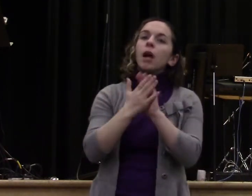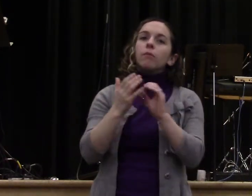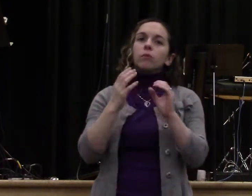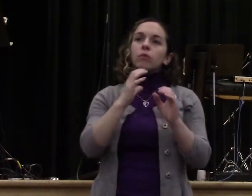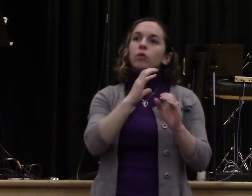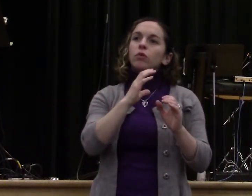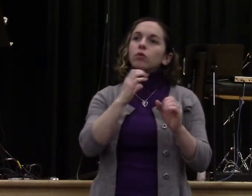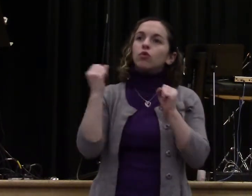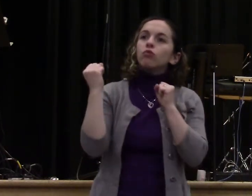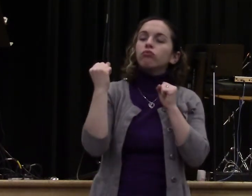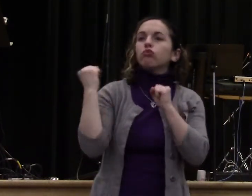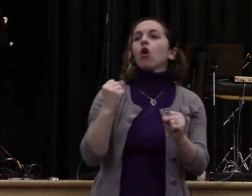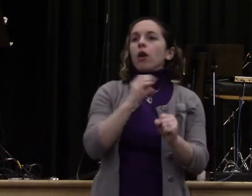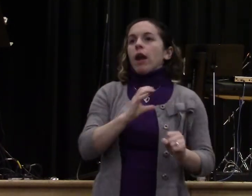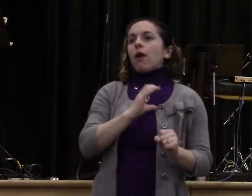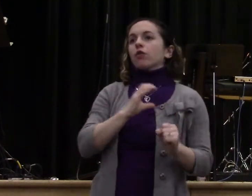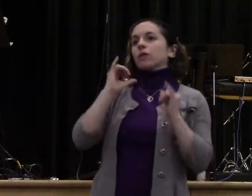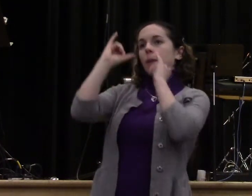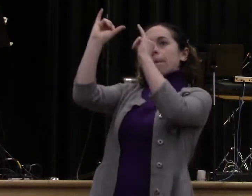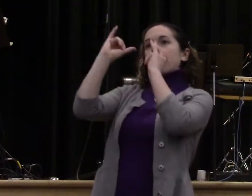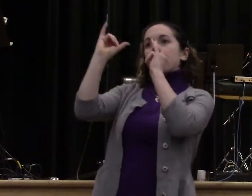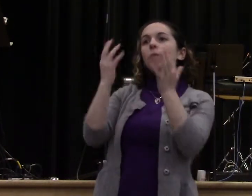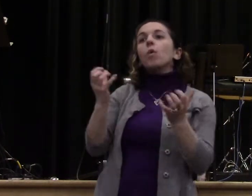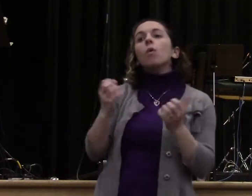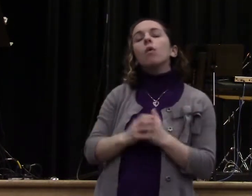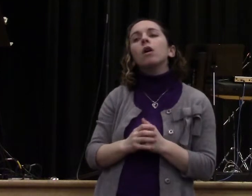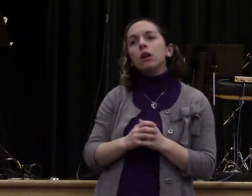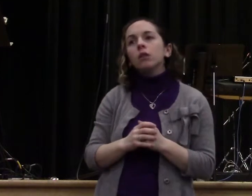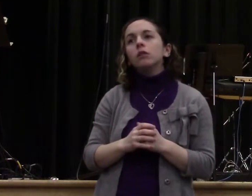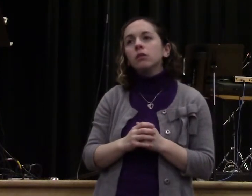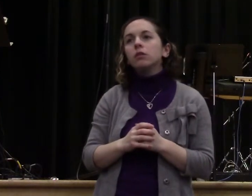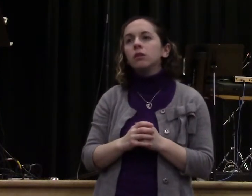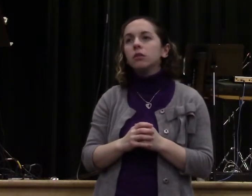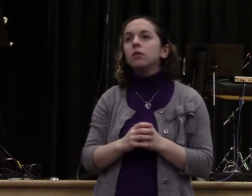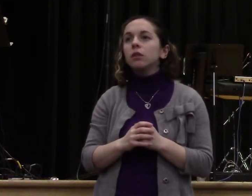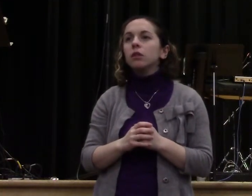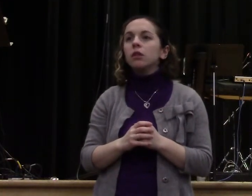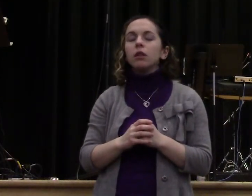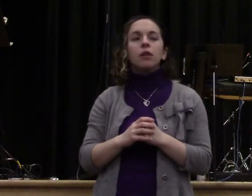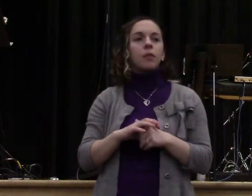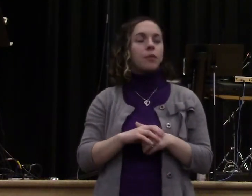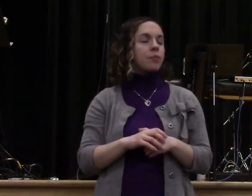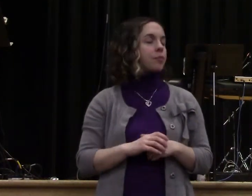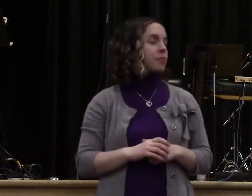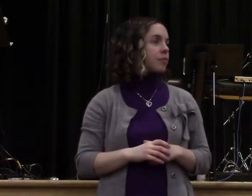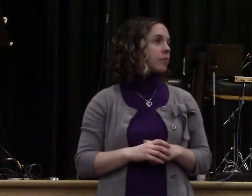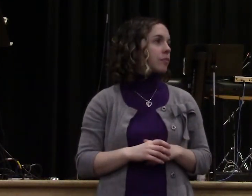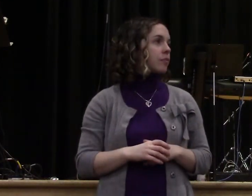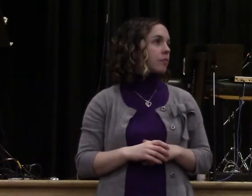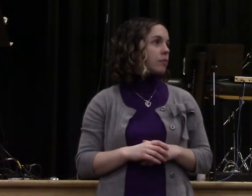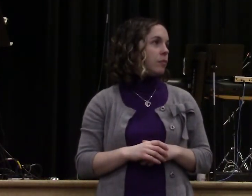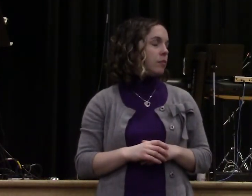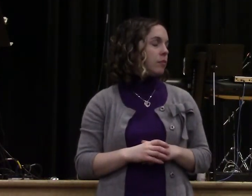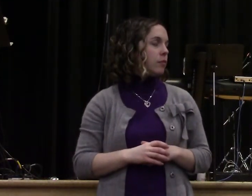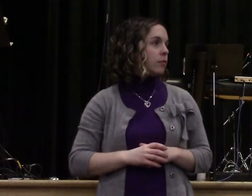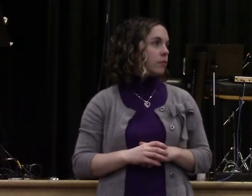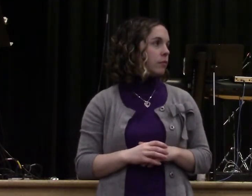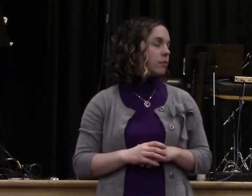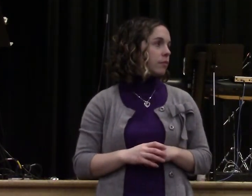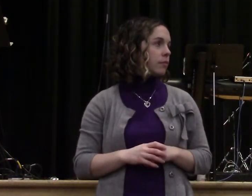13, Jesus calls 12 men to be his disciples and follow him and he was going to train them up and send them out. How long was it before they were arguing who